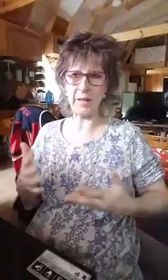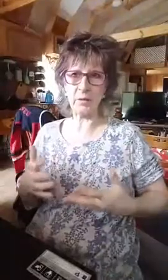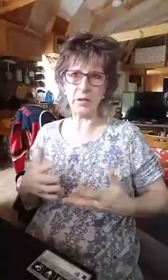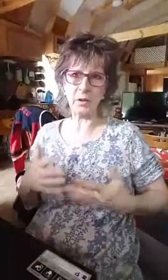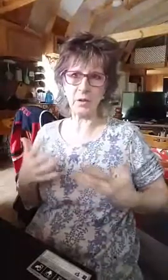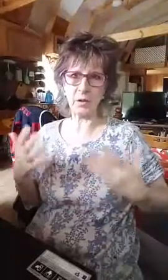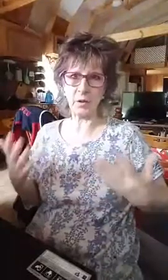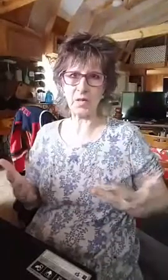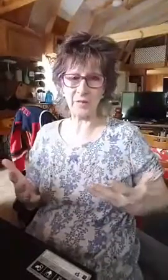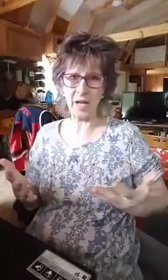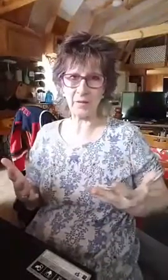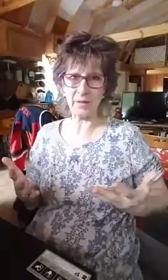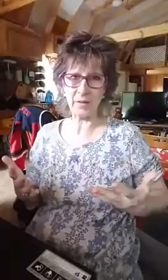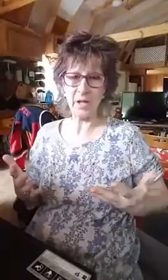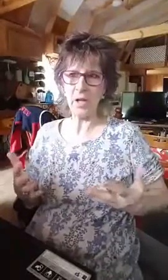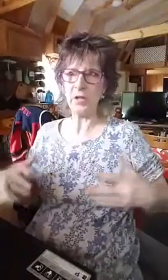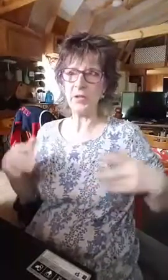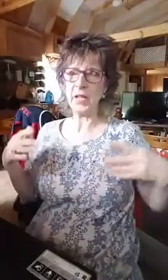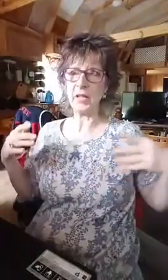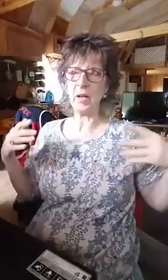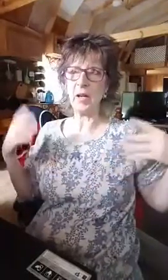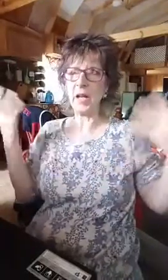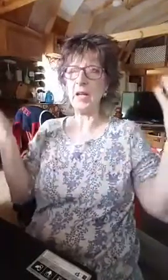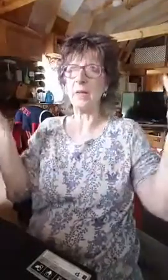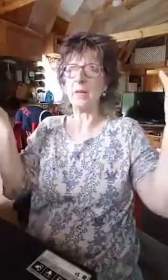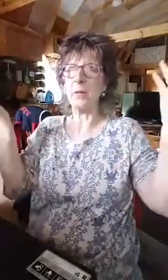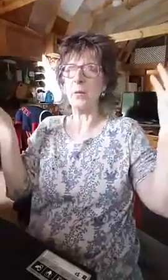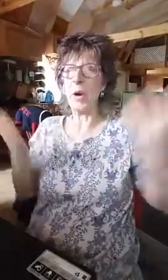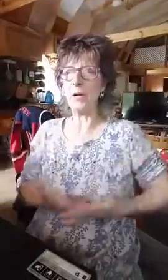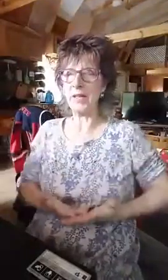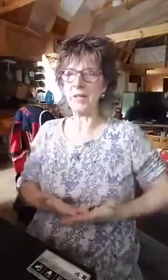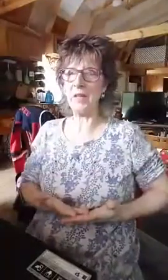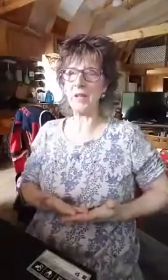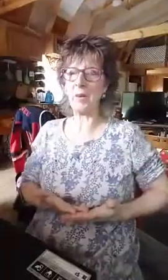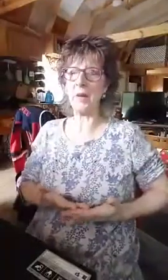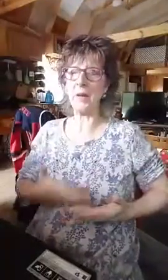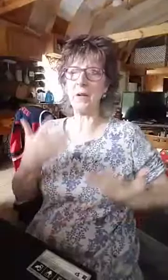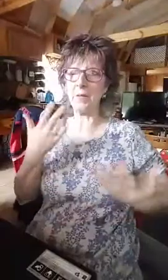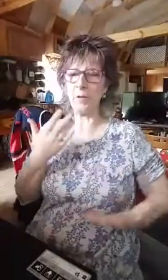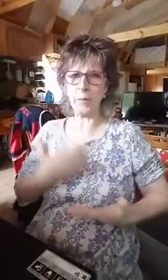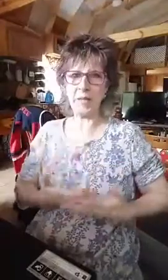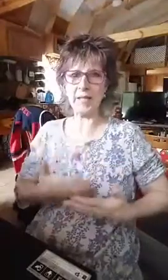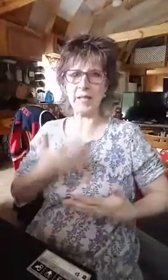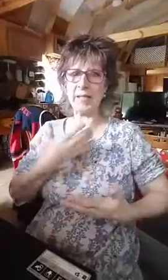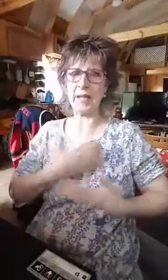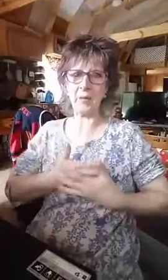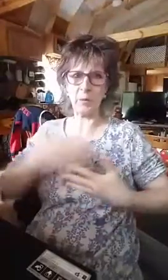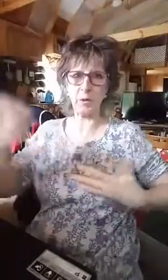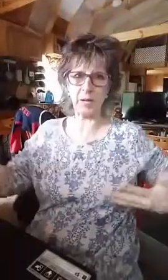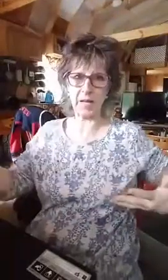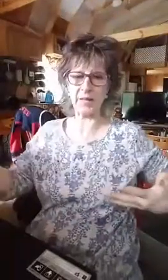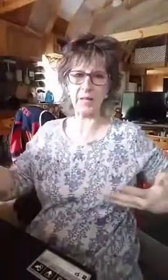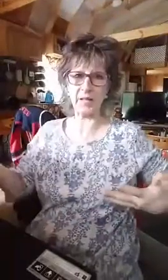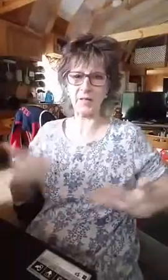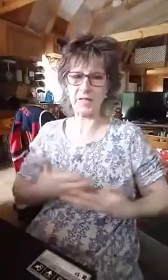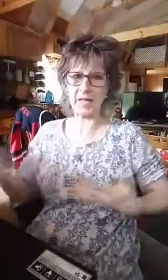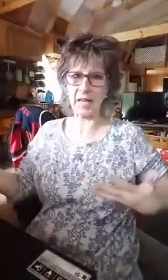then when you go to the courts of heaven, you think, okay, why do I still have this problem? I repented. I said every prayer that I could think of to say,